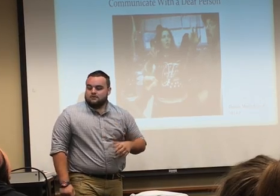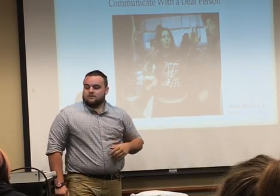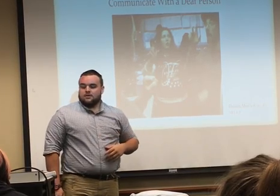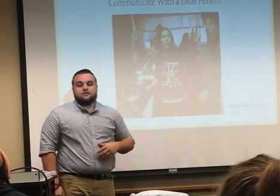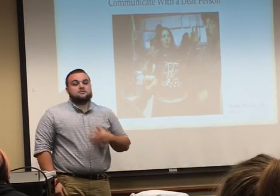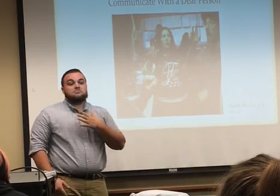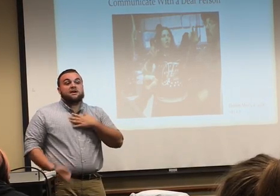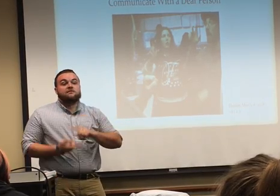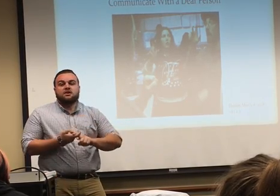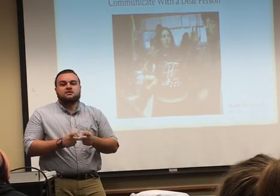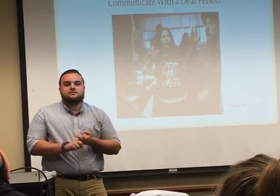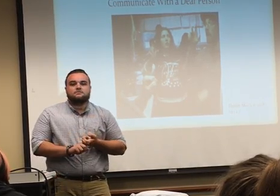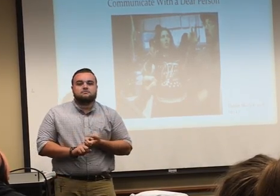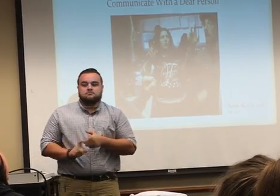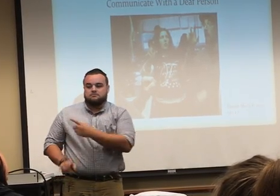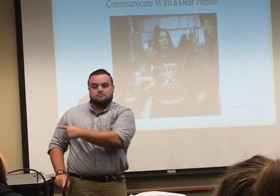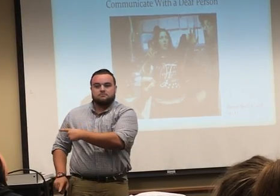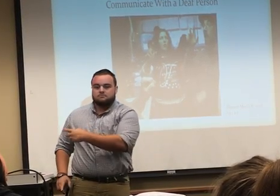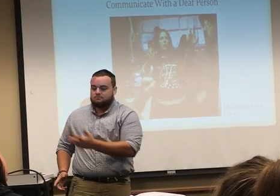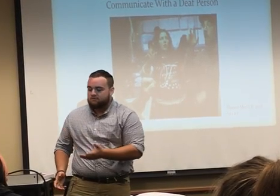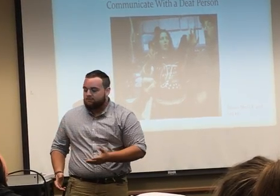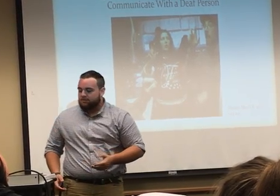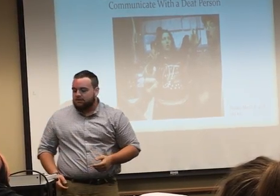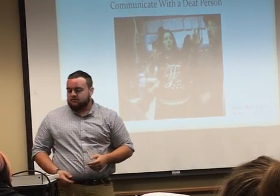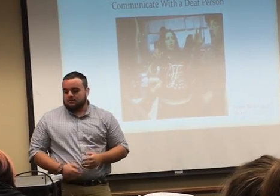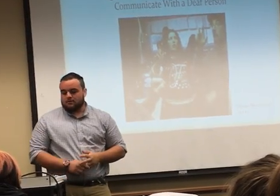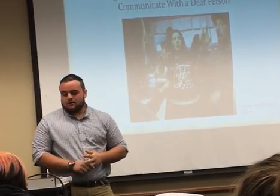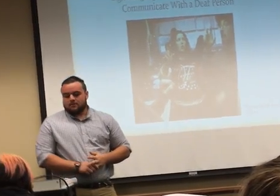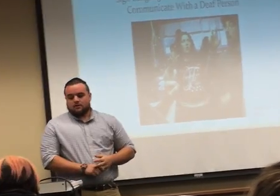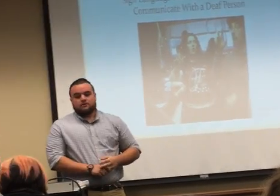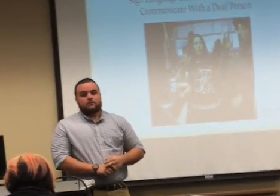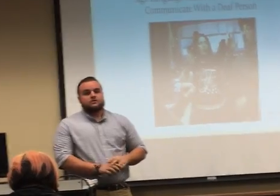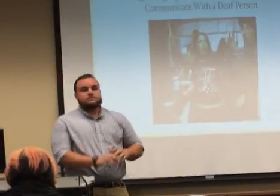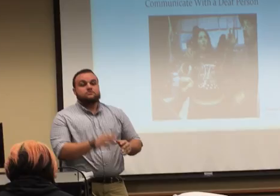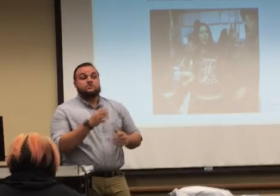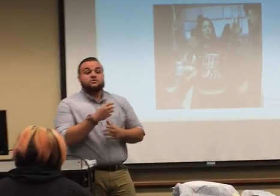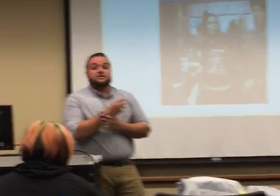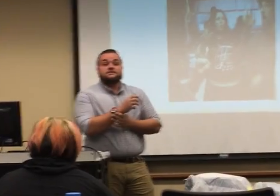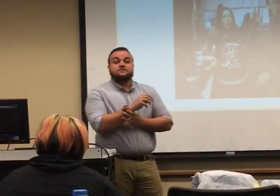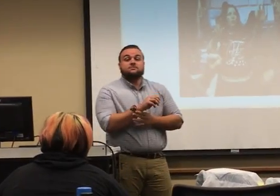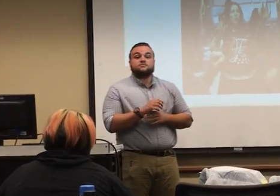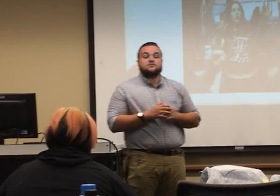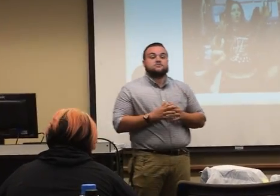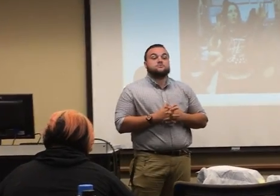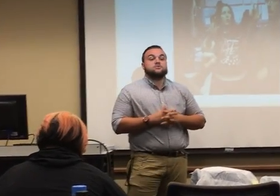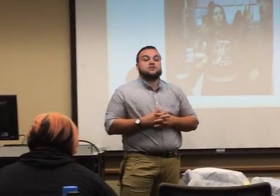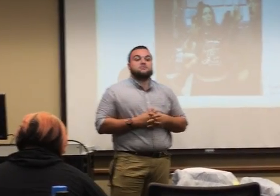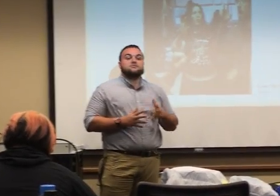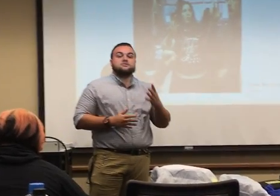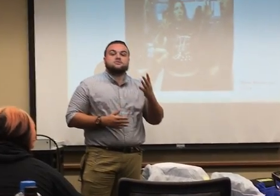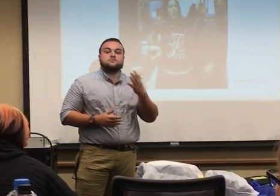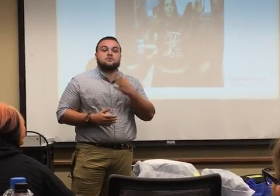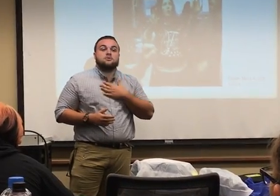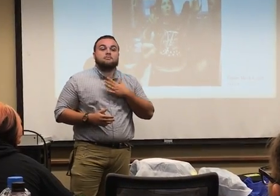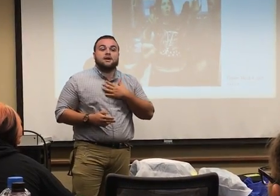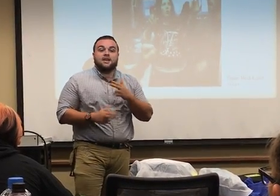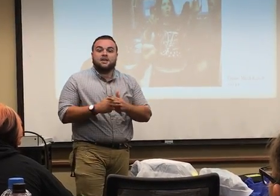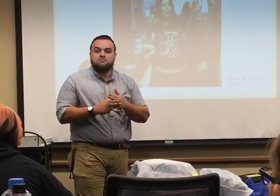So, like, my friend, stuff like that. Of course, when you're trying to say something, tell them your name, you know, you know, my name.